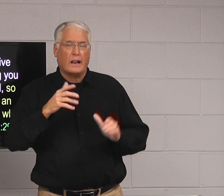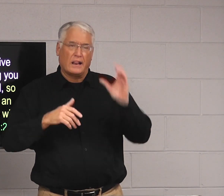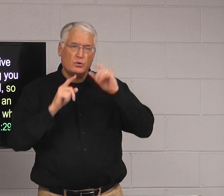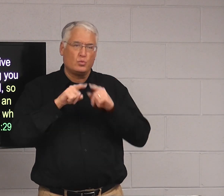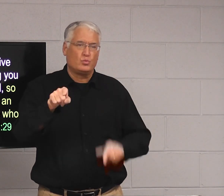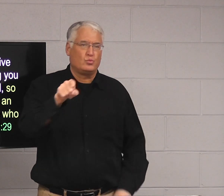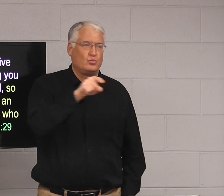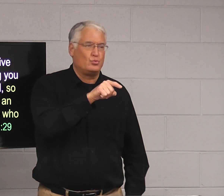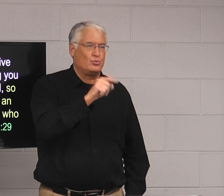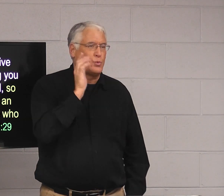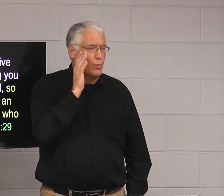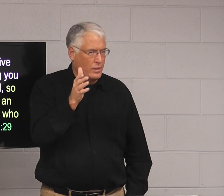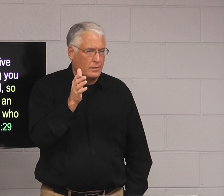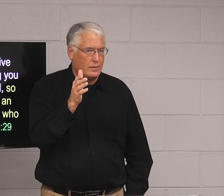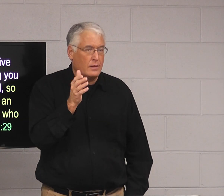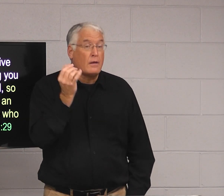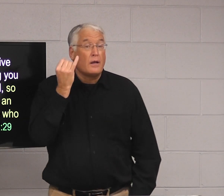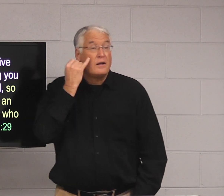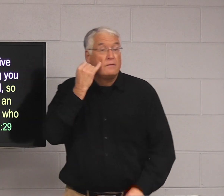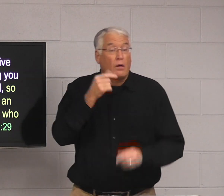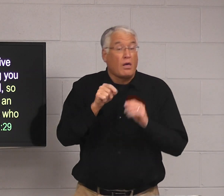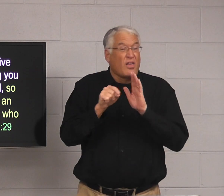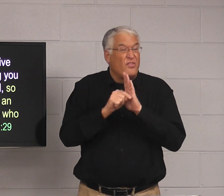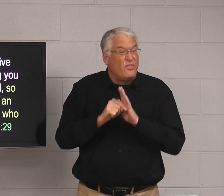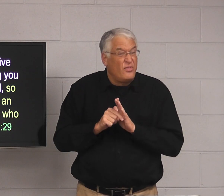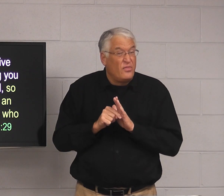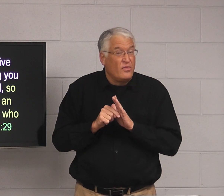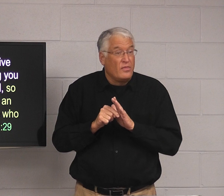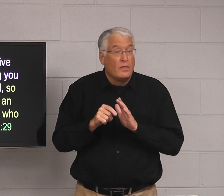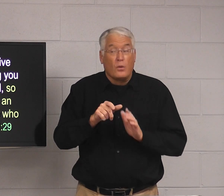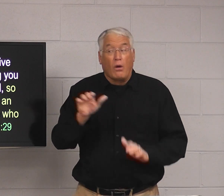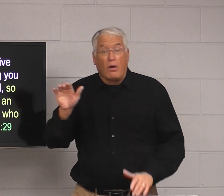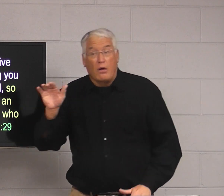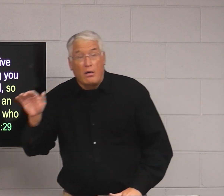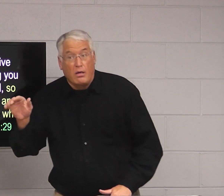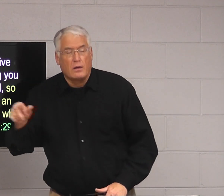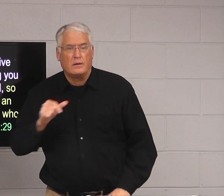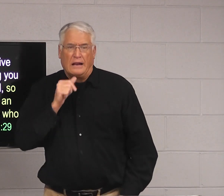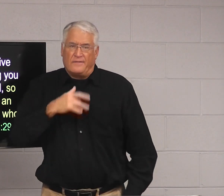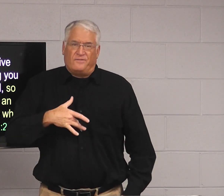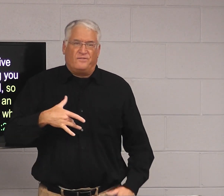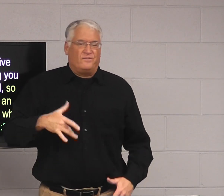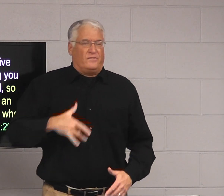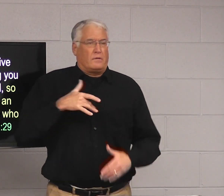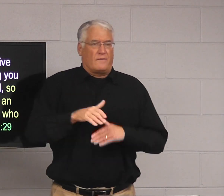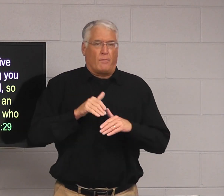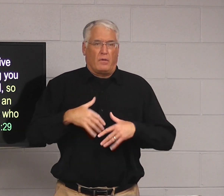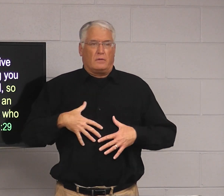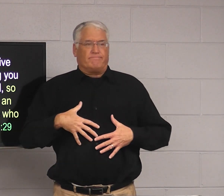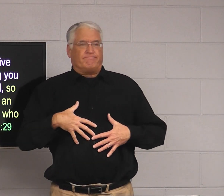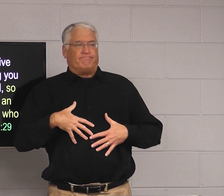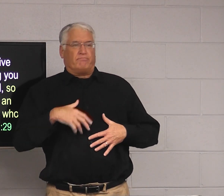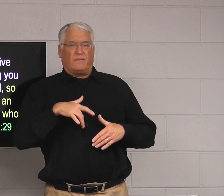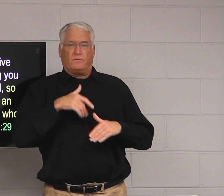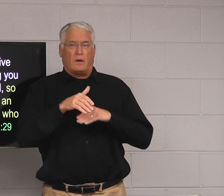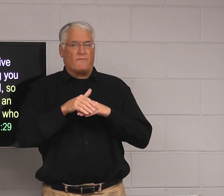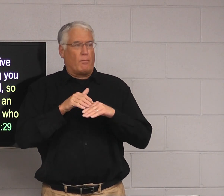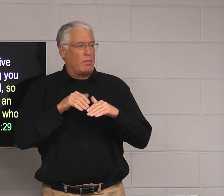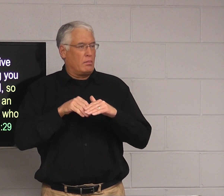uncomfortable and they would listen to you. They will. But if you speak negatively all the time and then you go to let them know something, they're not going to feel comfortable.